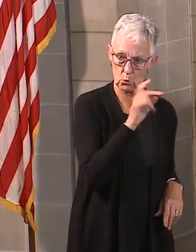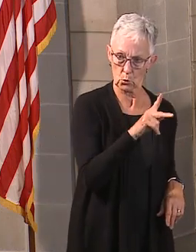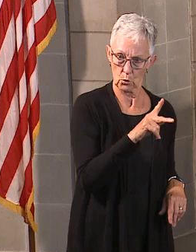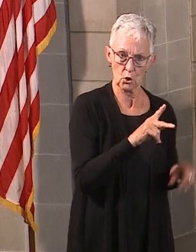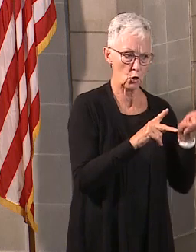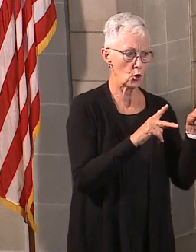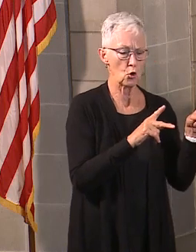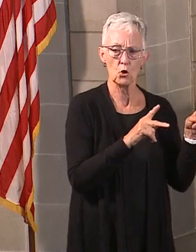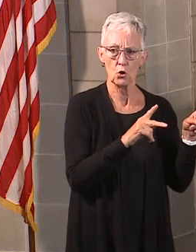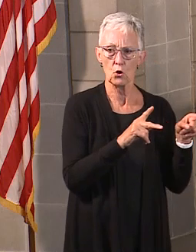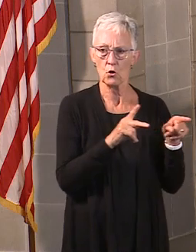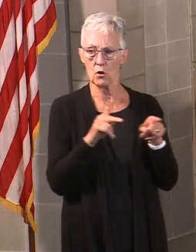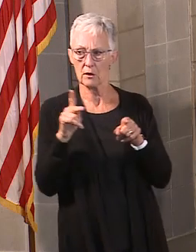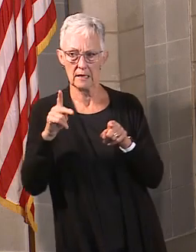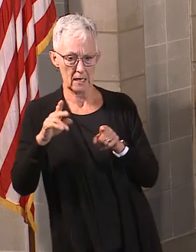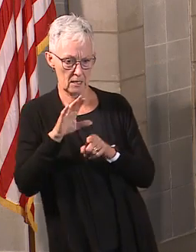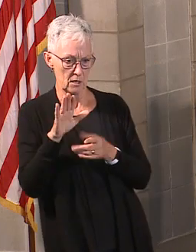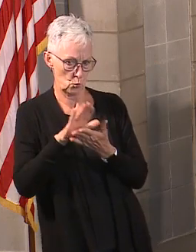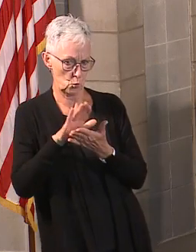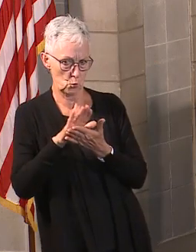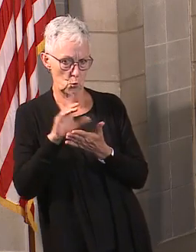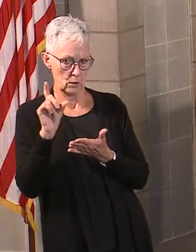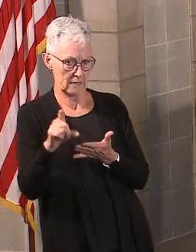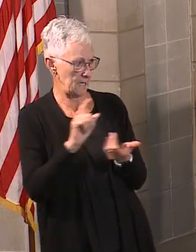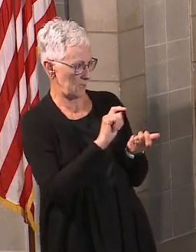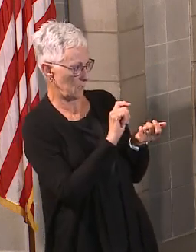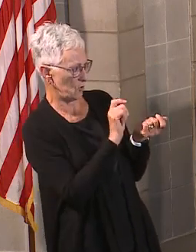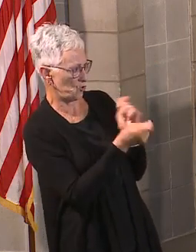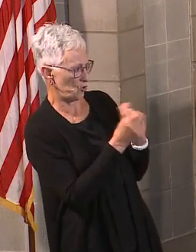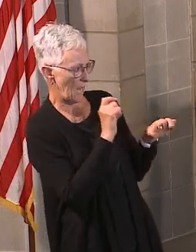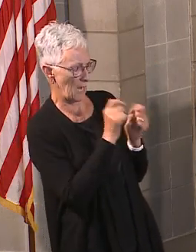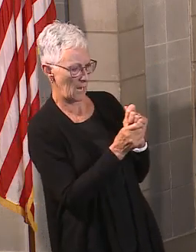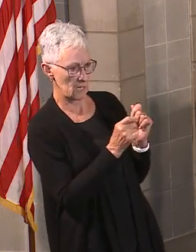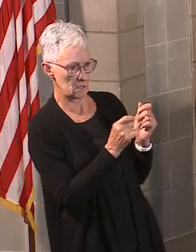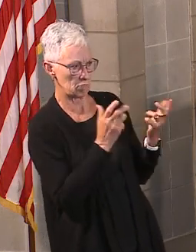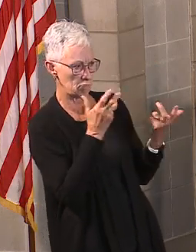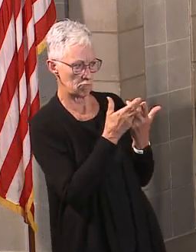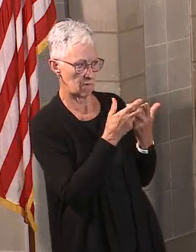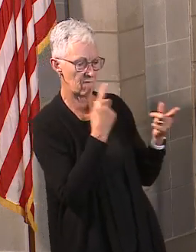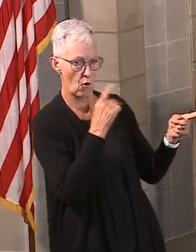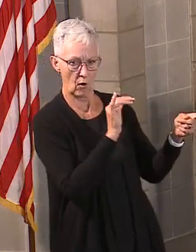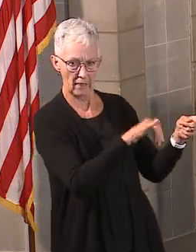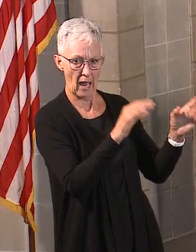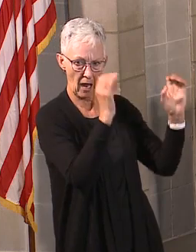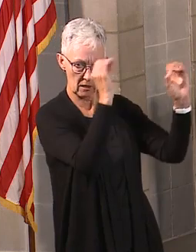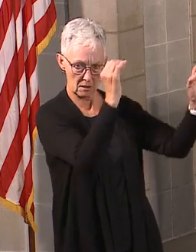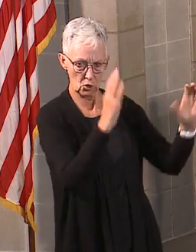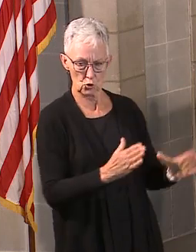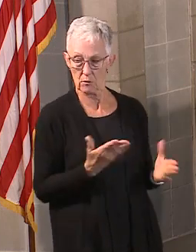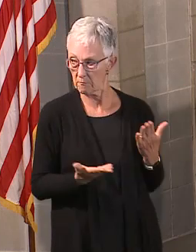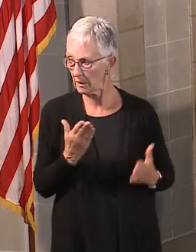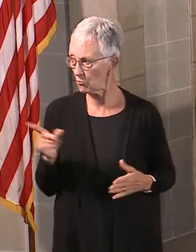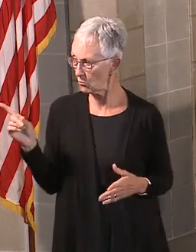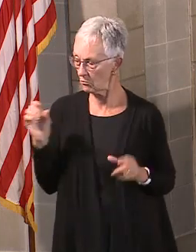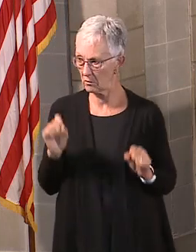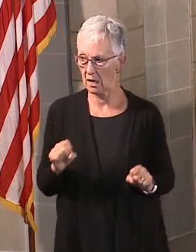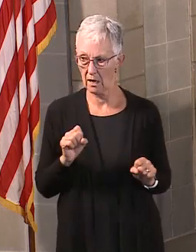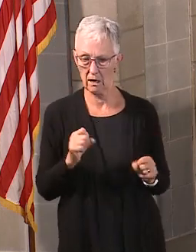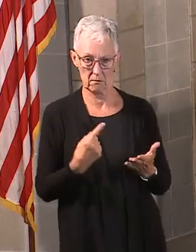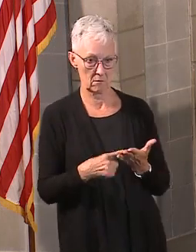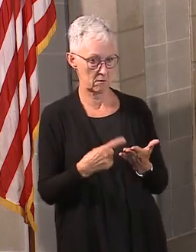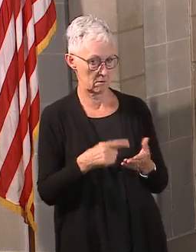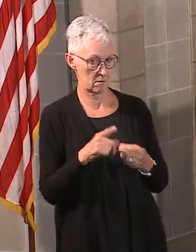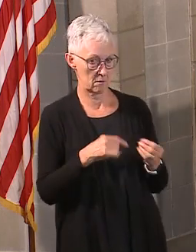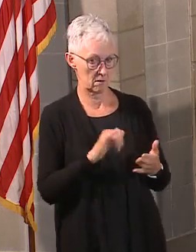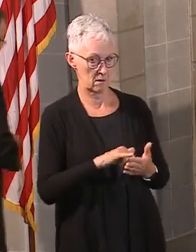be making accommodations for that person to be able to, say, do remote teaching. And the commissioner, I think, has got some thoughts on that. So maybe, Commissioner, I'll have you come up and talk about that.